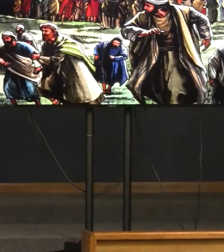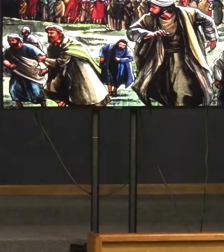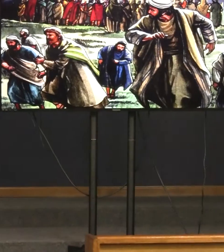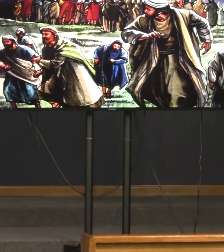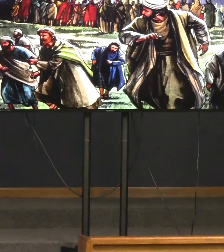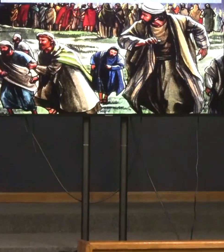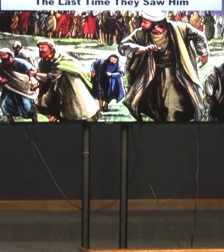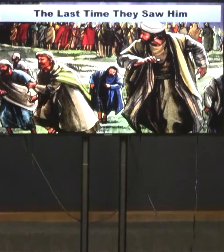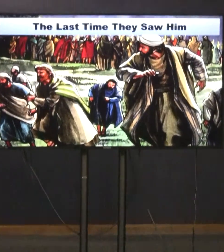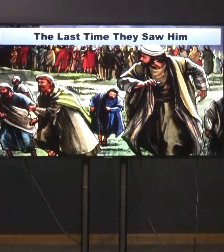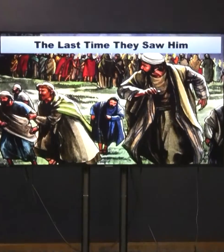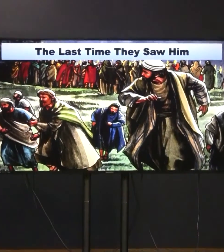These are things that really happened.